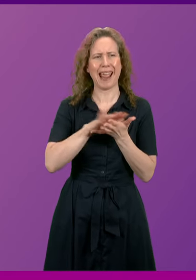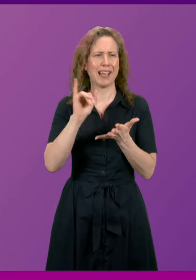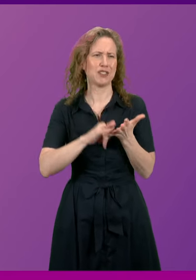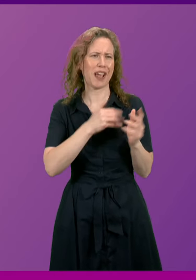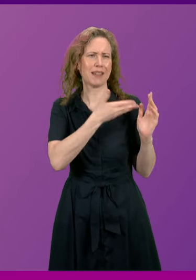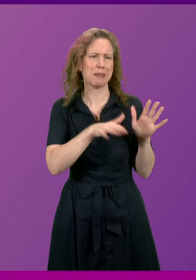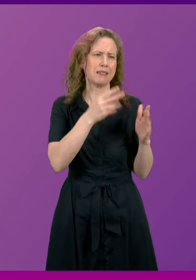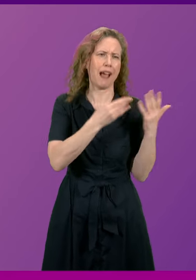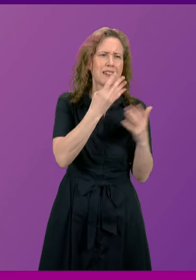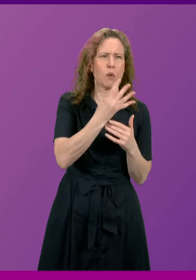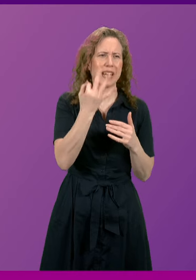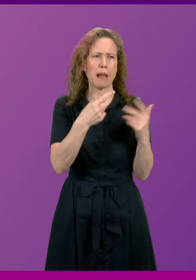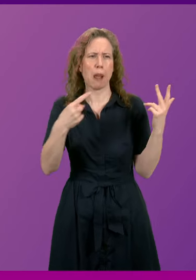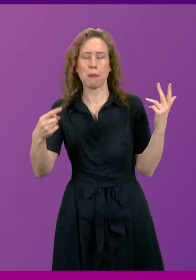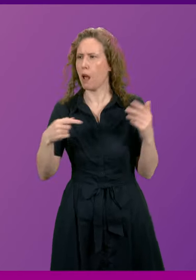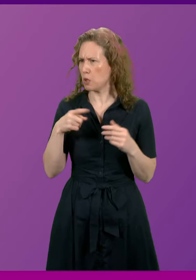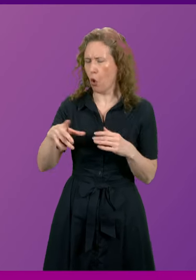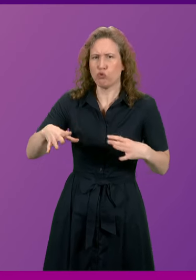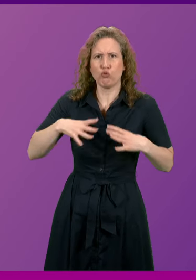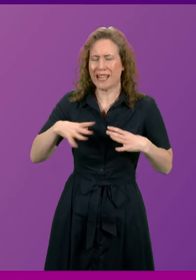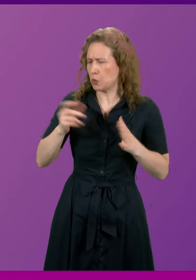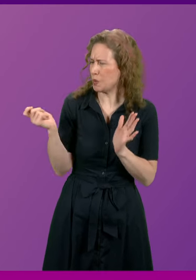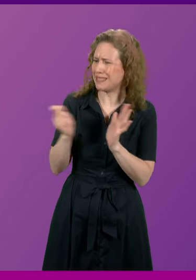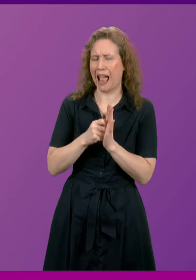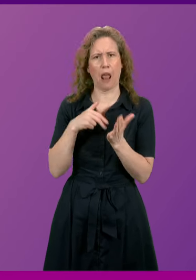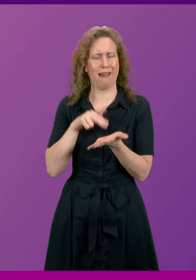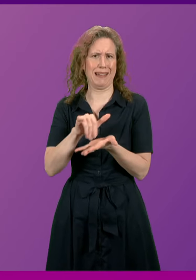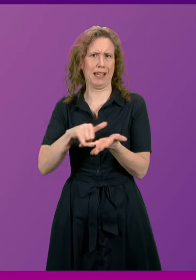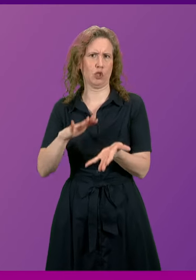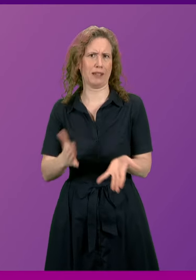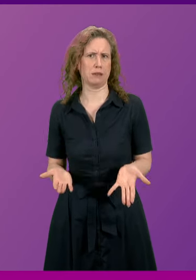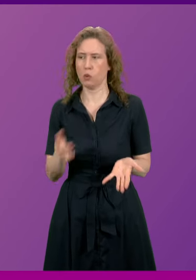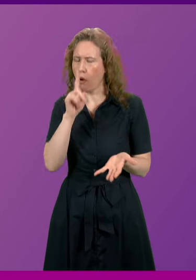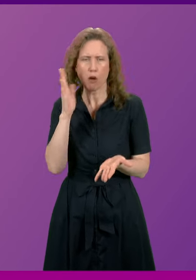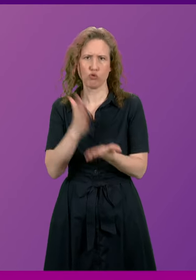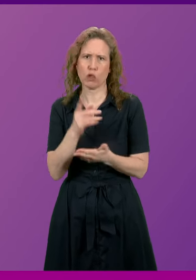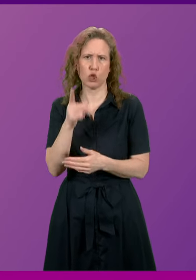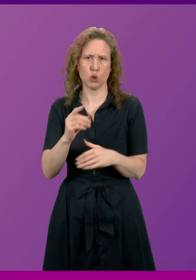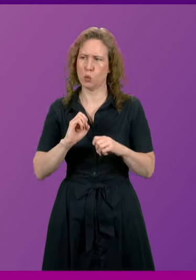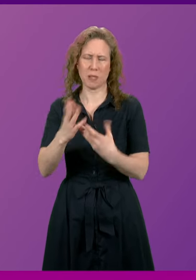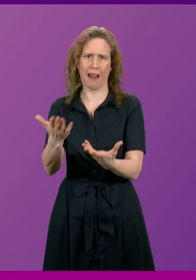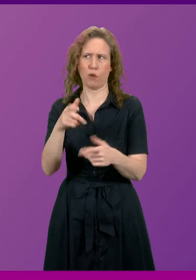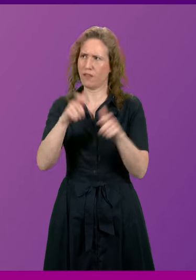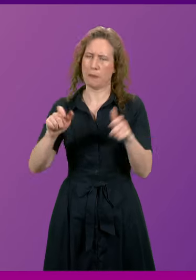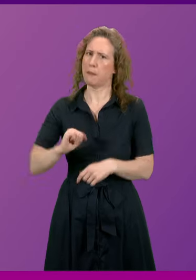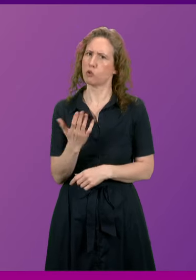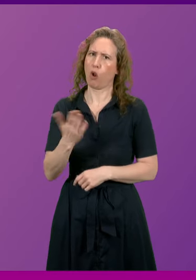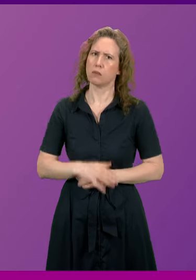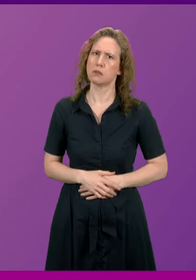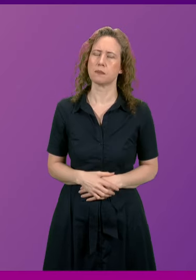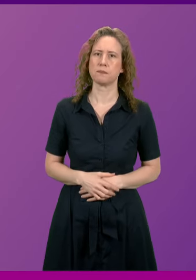preparing to sell us out on austerity and the National Health Service and can't be trusted to deliver for the people of Scotland.